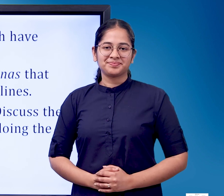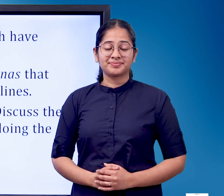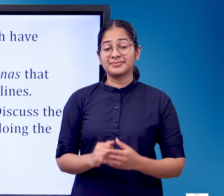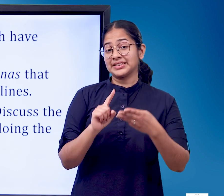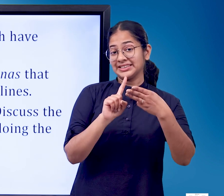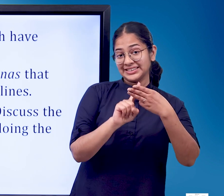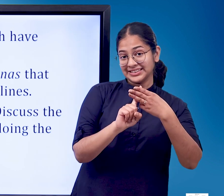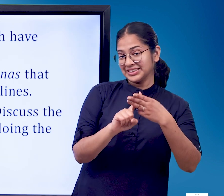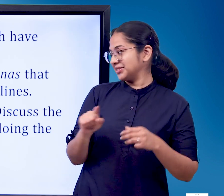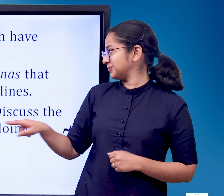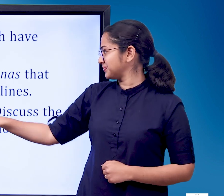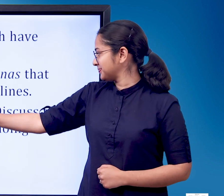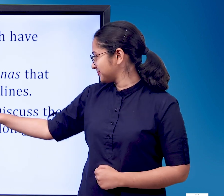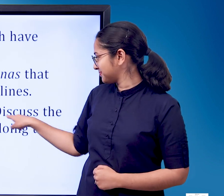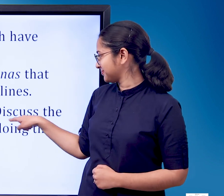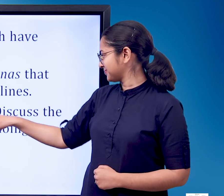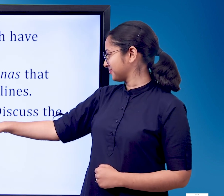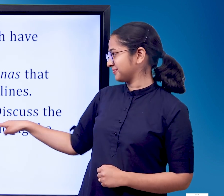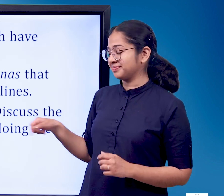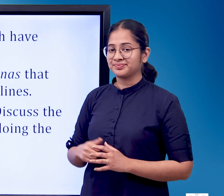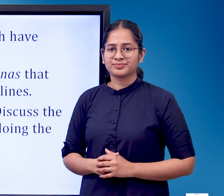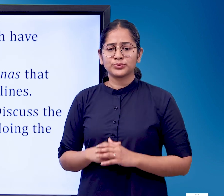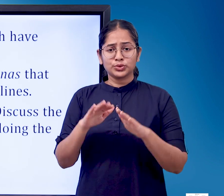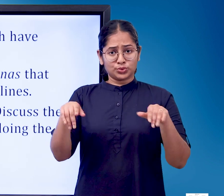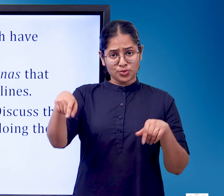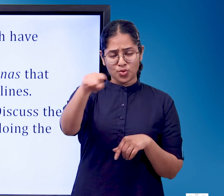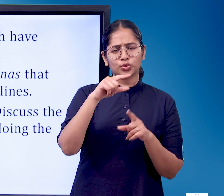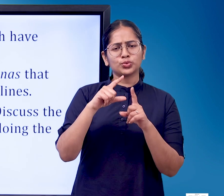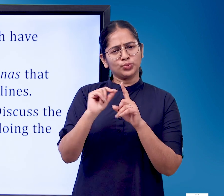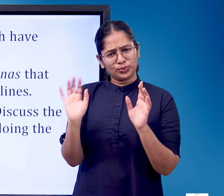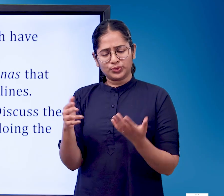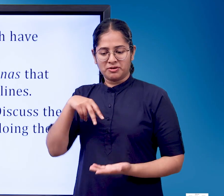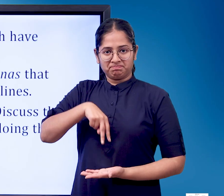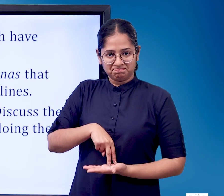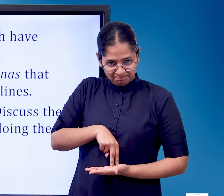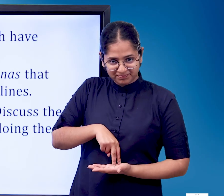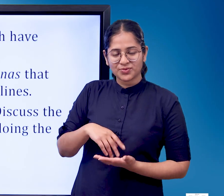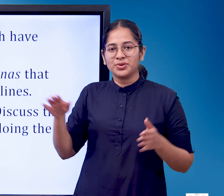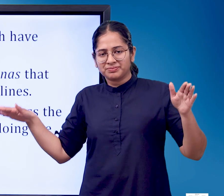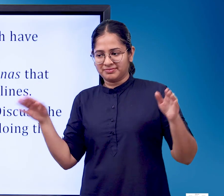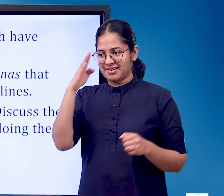E. Try some of these asanas Discuss the lines that you notice while doing the asanas